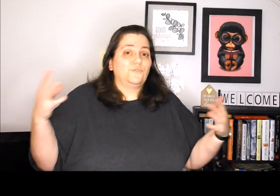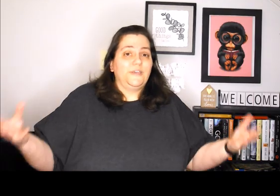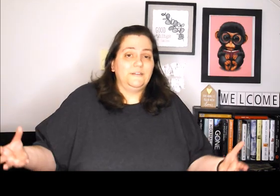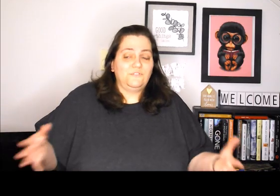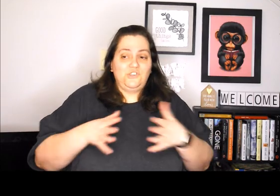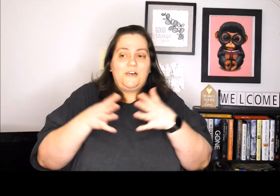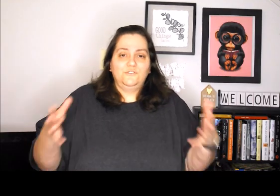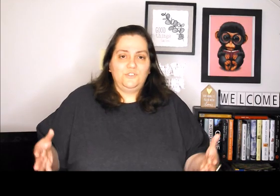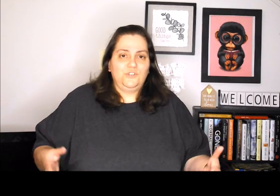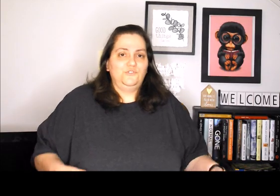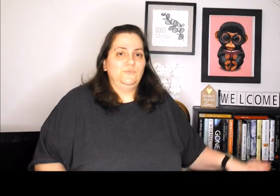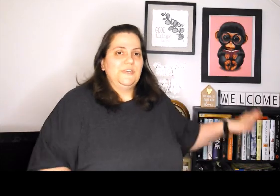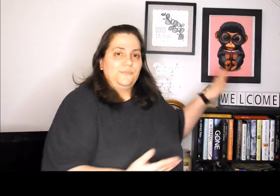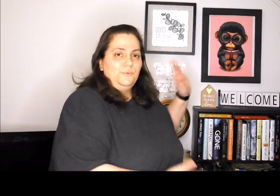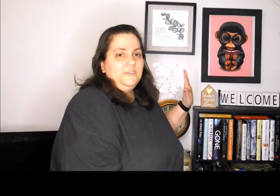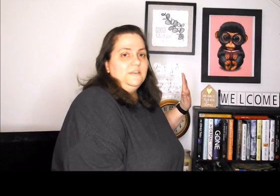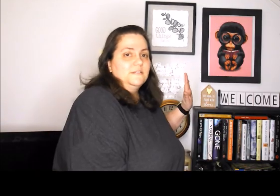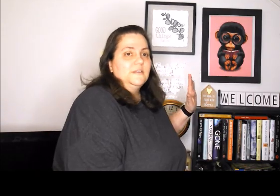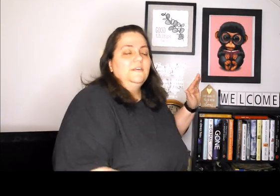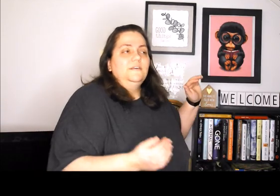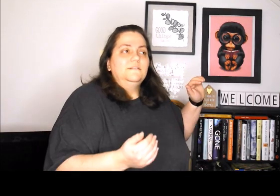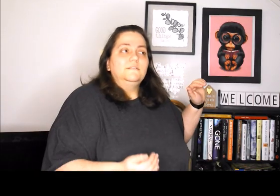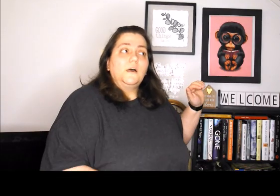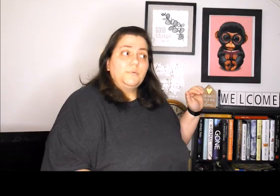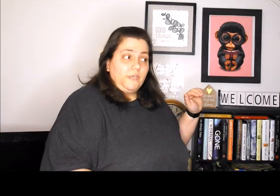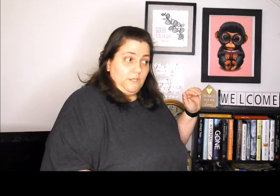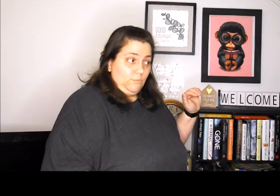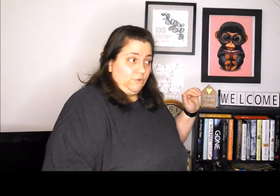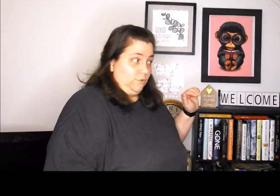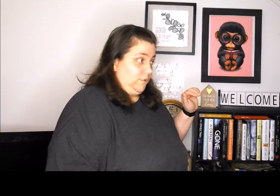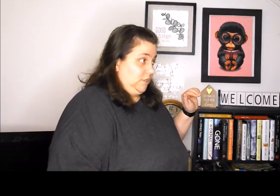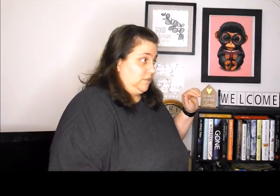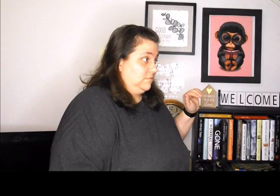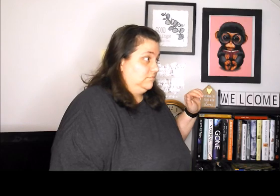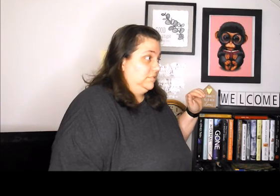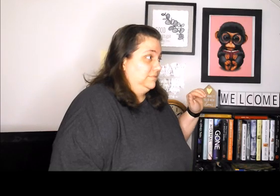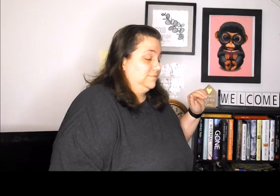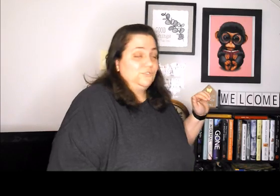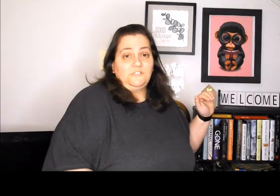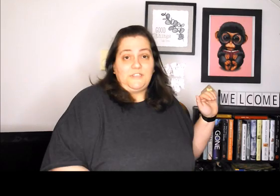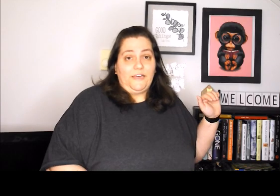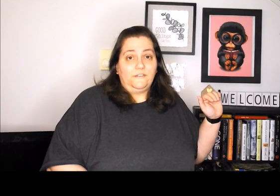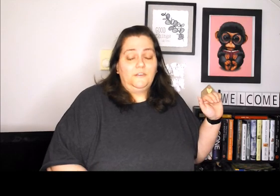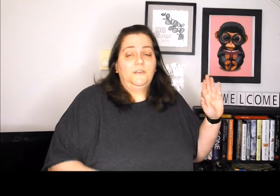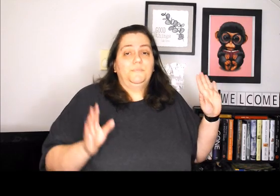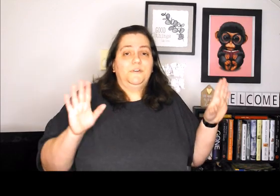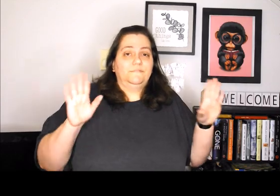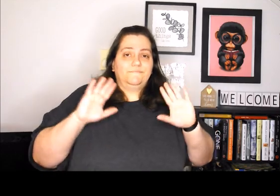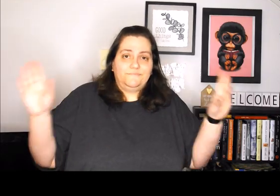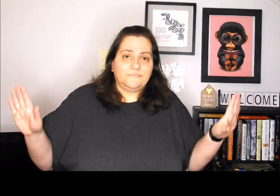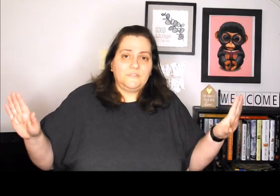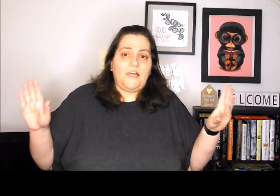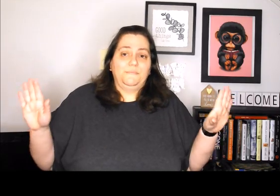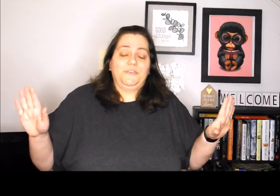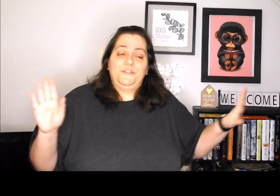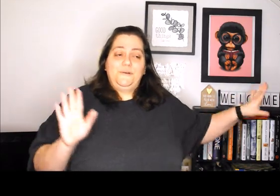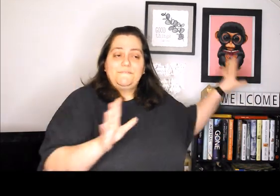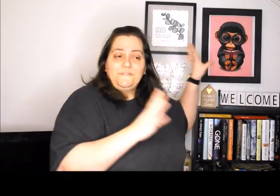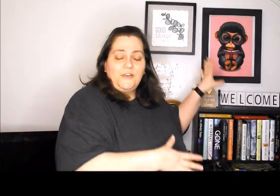great challenge this year to get through these, not buy any more new books, which is sad, but I'm like, you know what? I've got